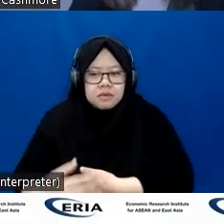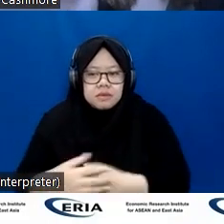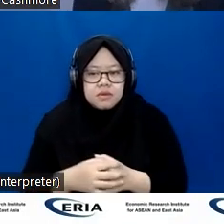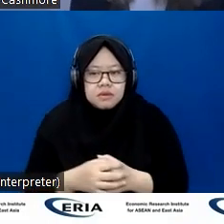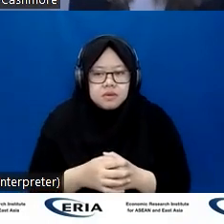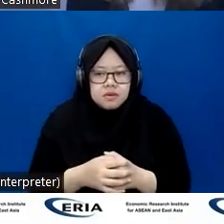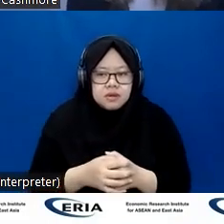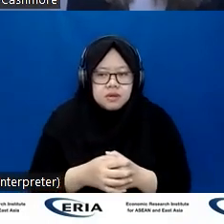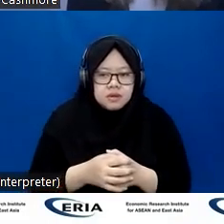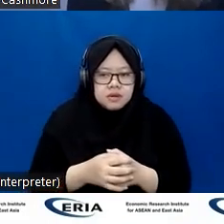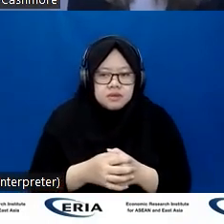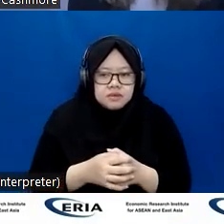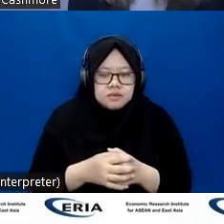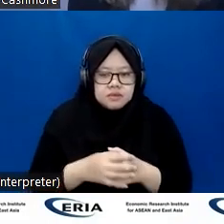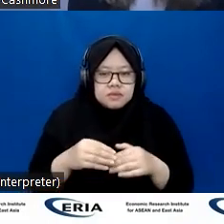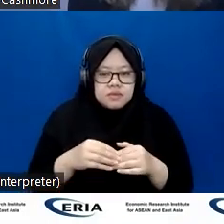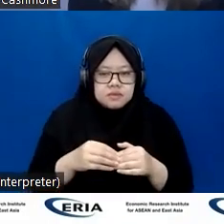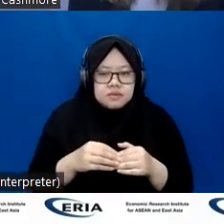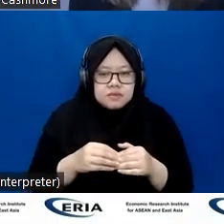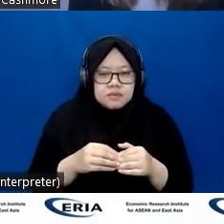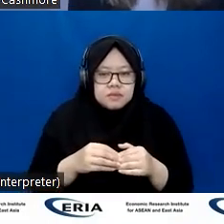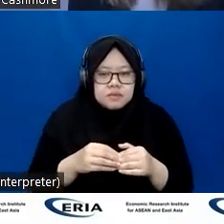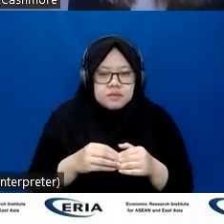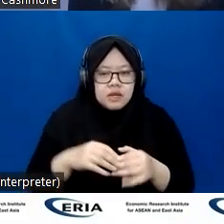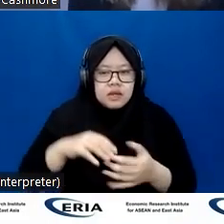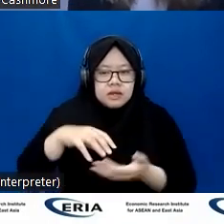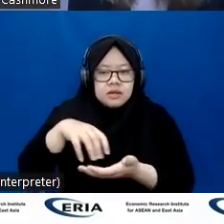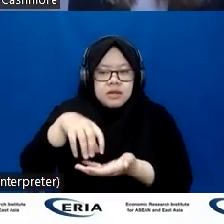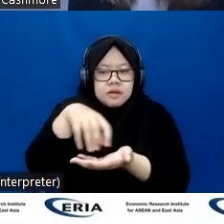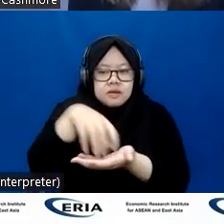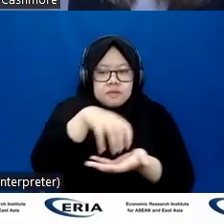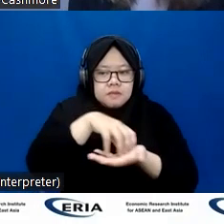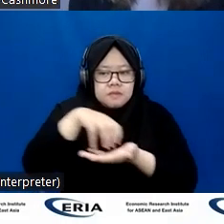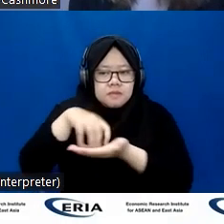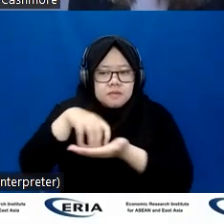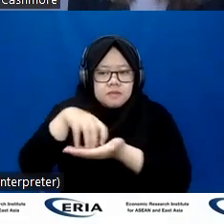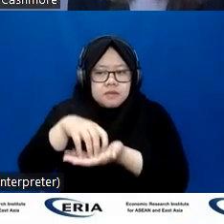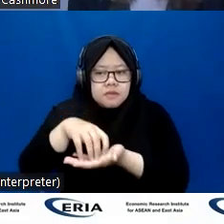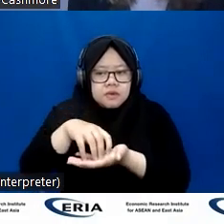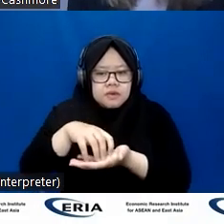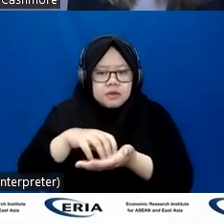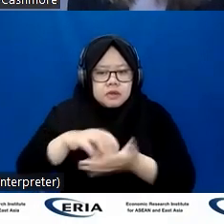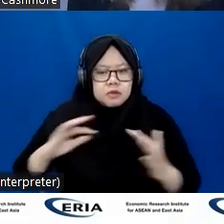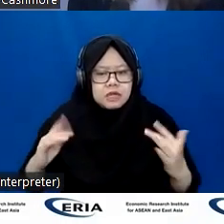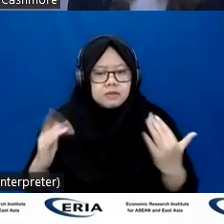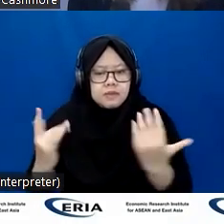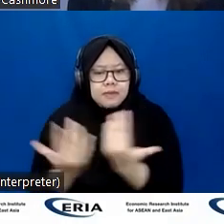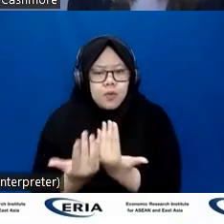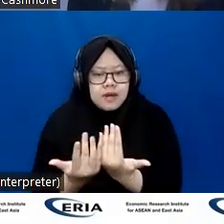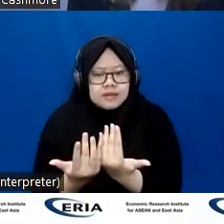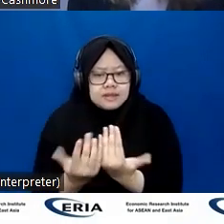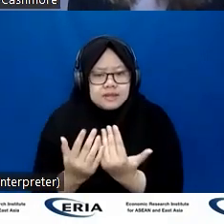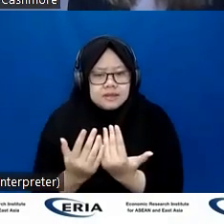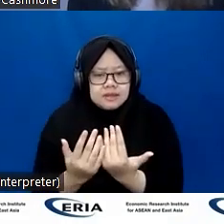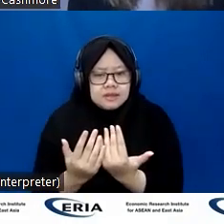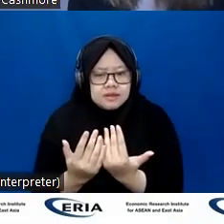digital divide in the region that focus predominantly on women and rural populations. And our impression is that the voices of people